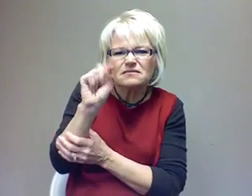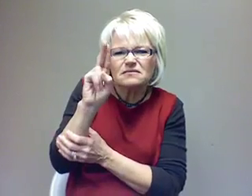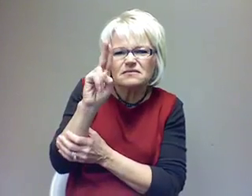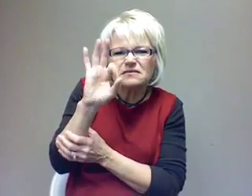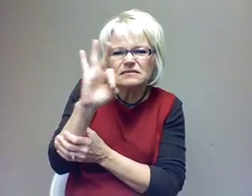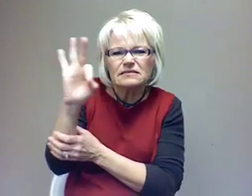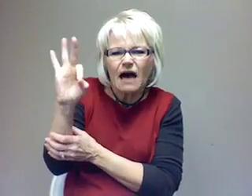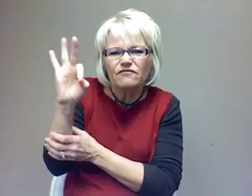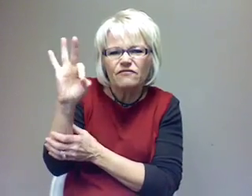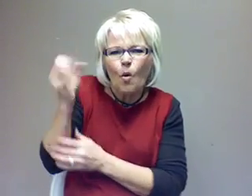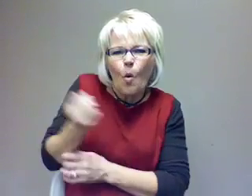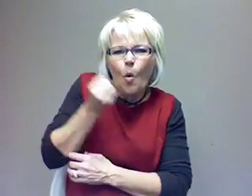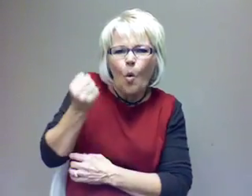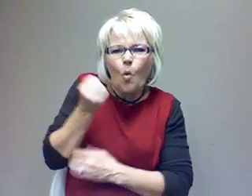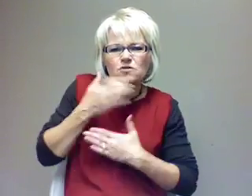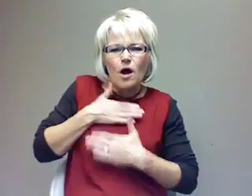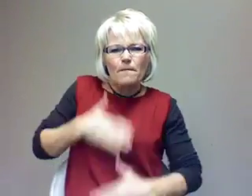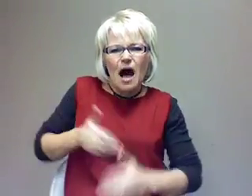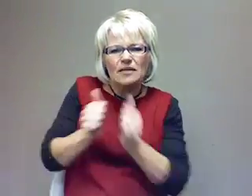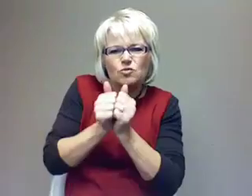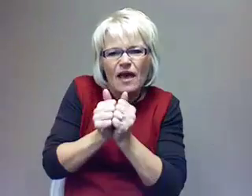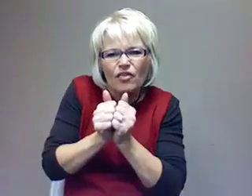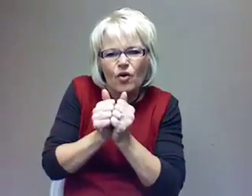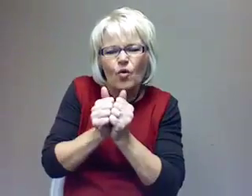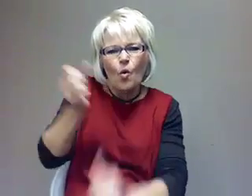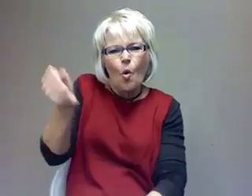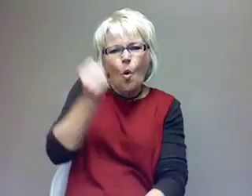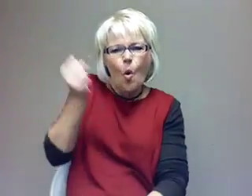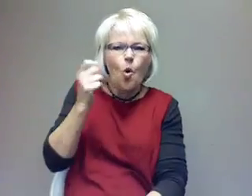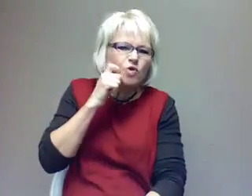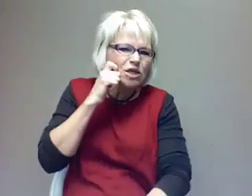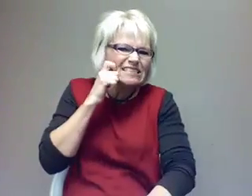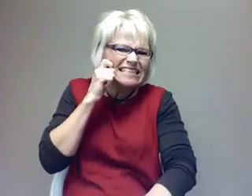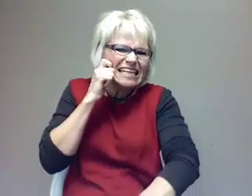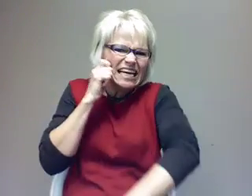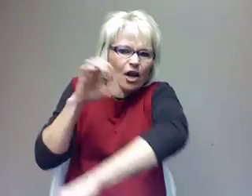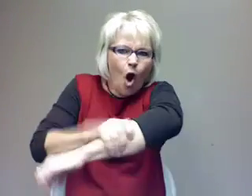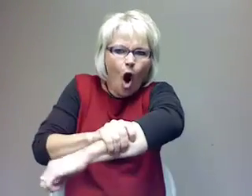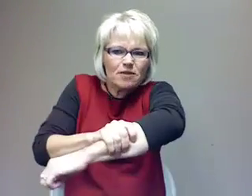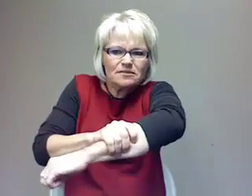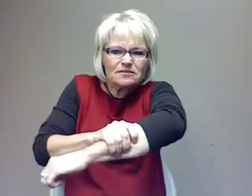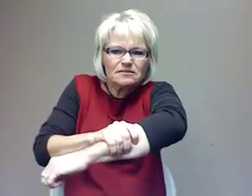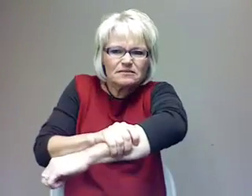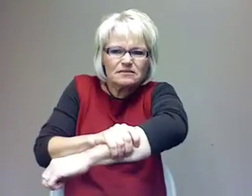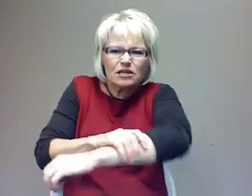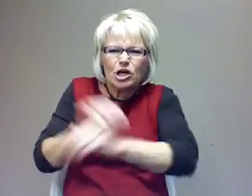the lining of your organs together, holding your skin on, is in the perfect shape of the cross of our Lord Jesus